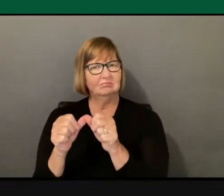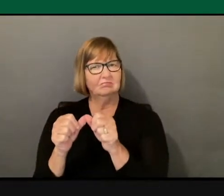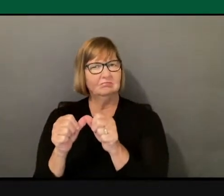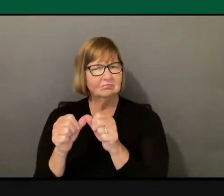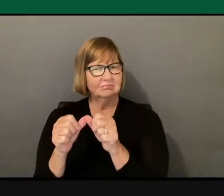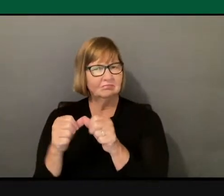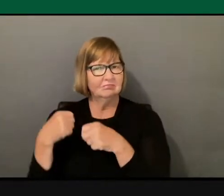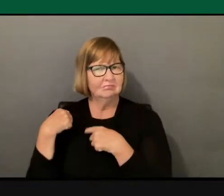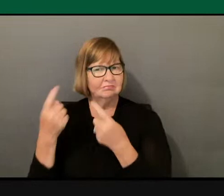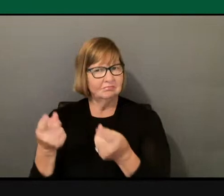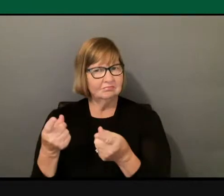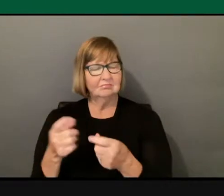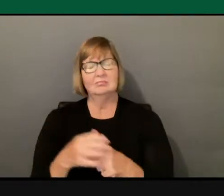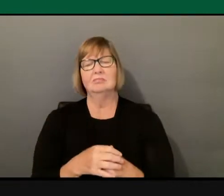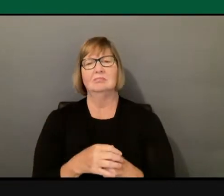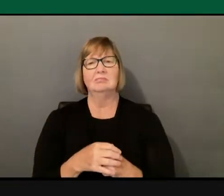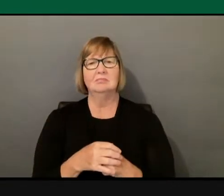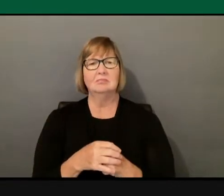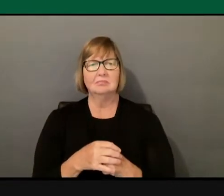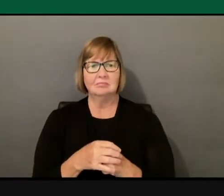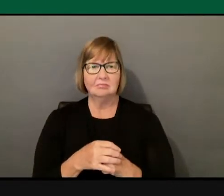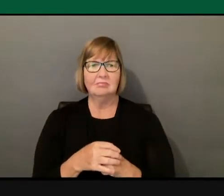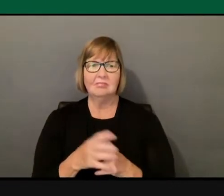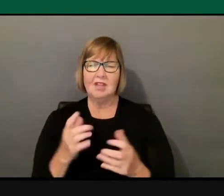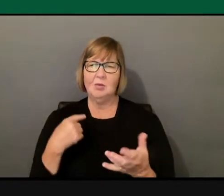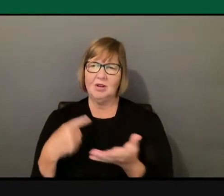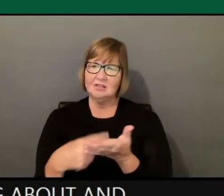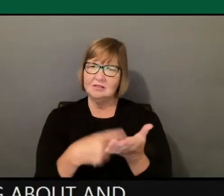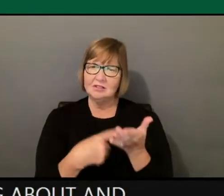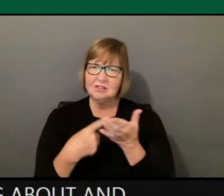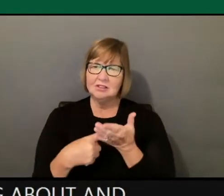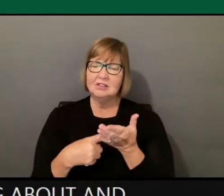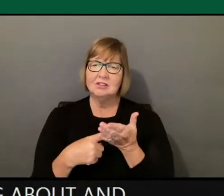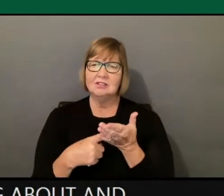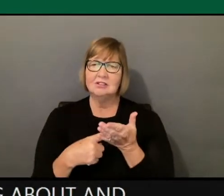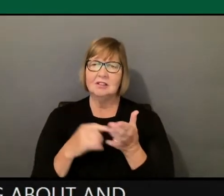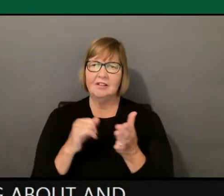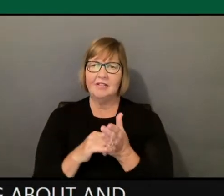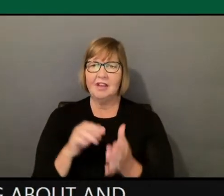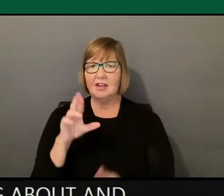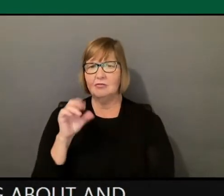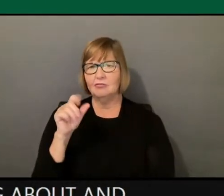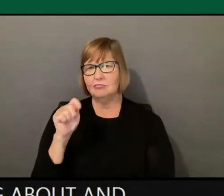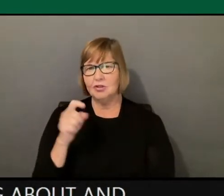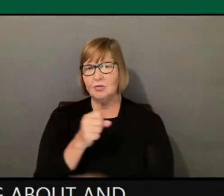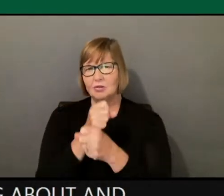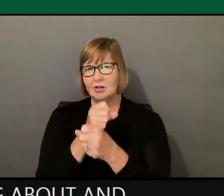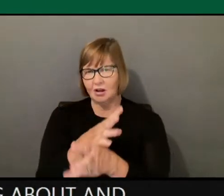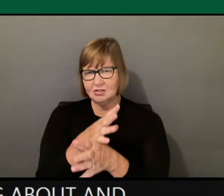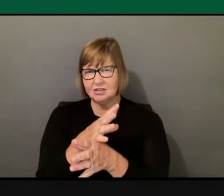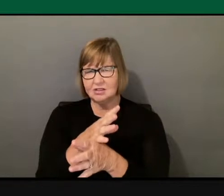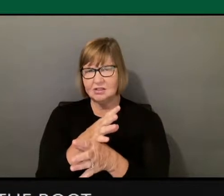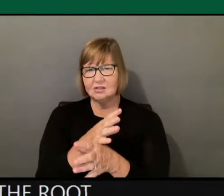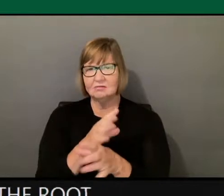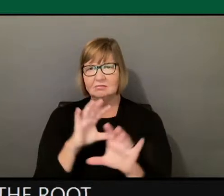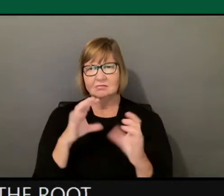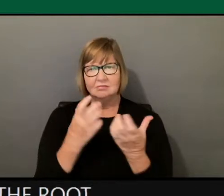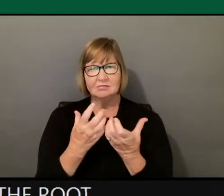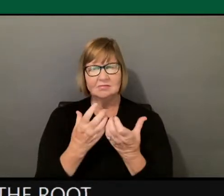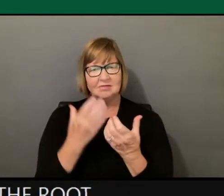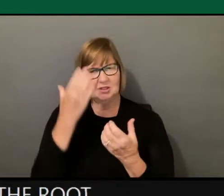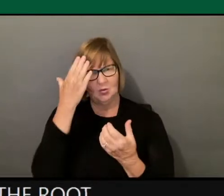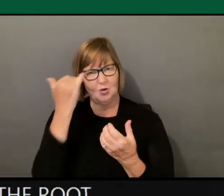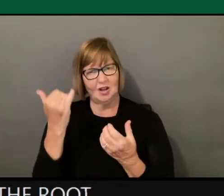in talking about and addressing sort of the root causes, right? The root categories, we might say, of why Judaism is perceived